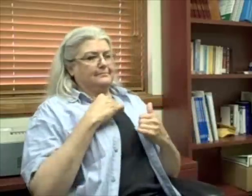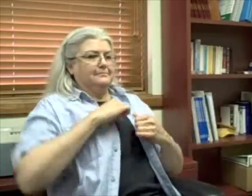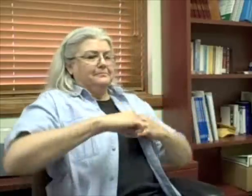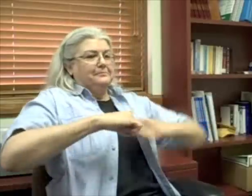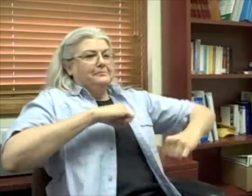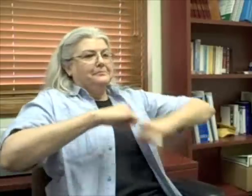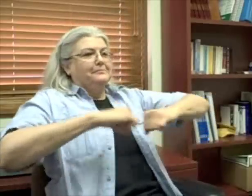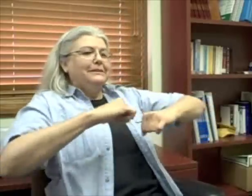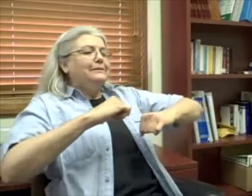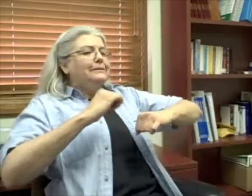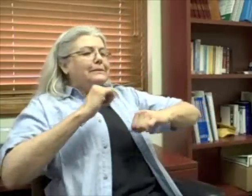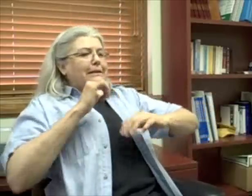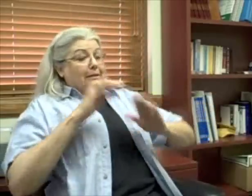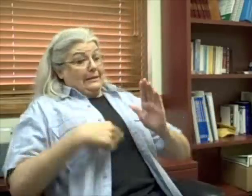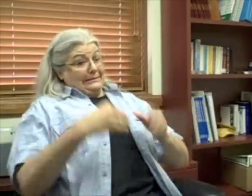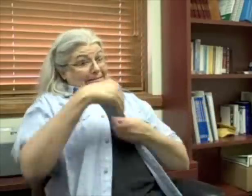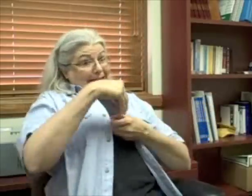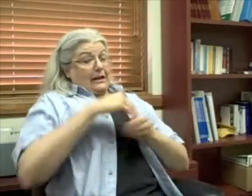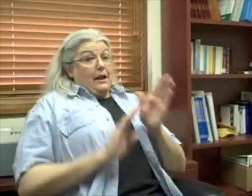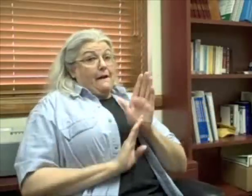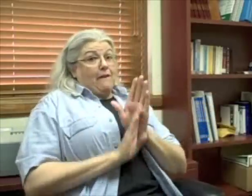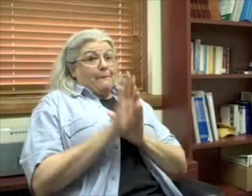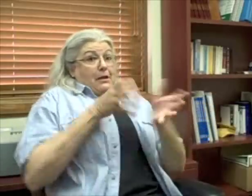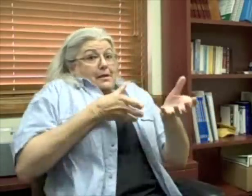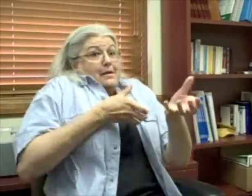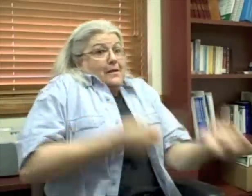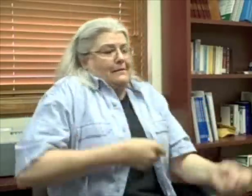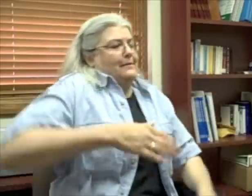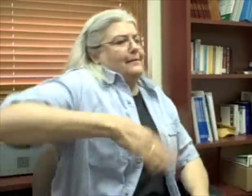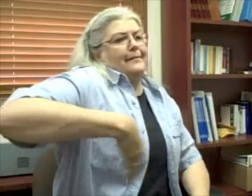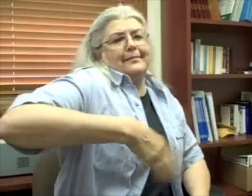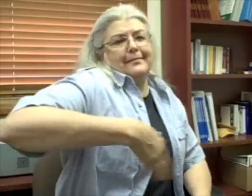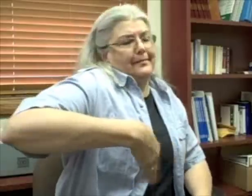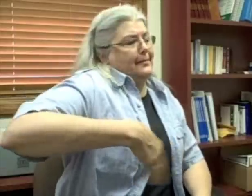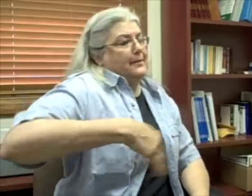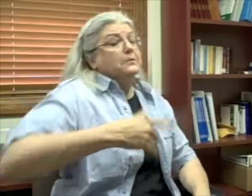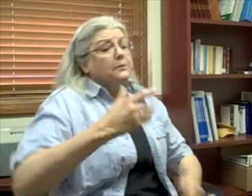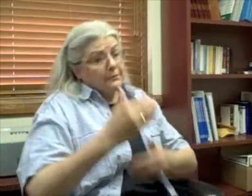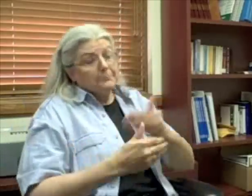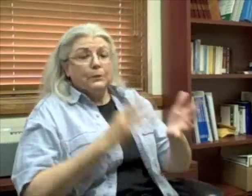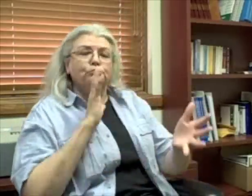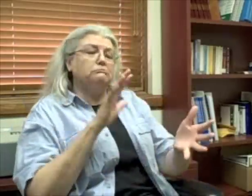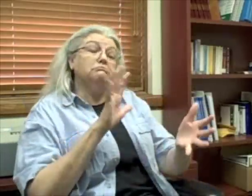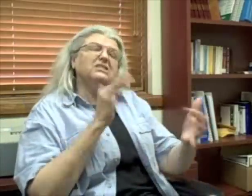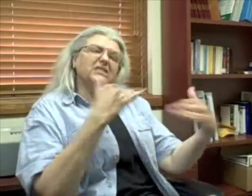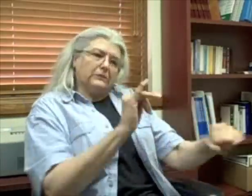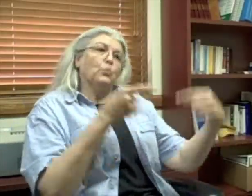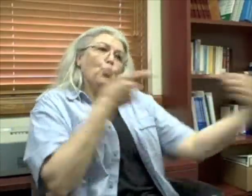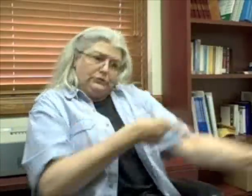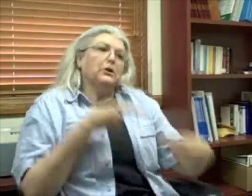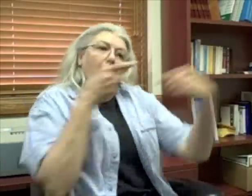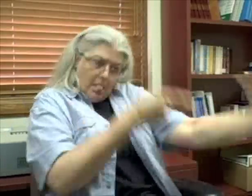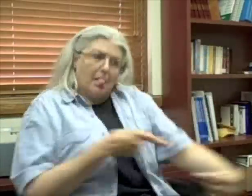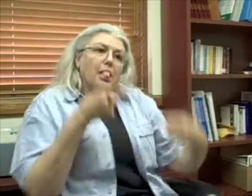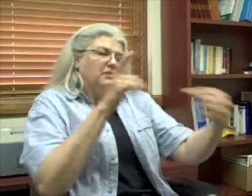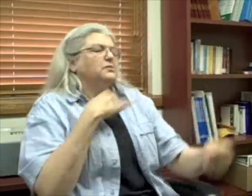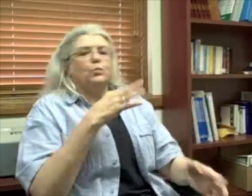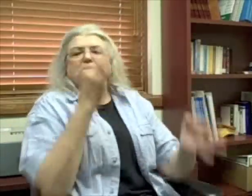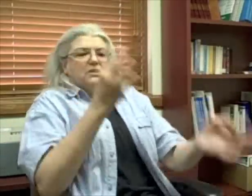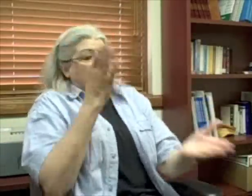Inside, I hadn't developed my confidence at that time yet. I was still struggling at that time, so I decided to just do the one-on-one,